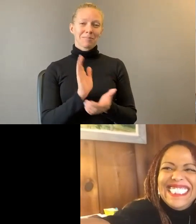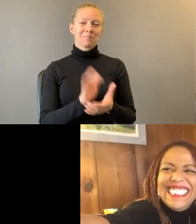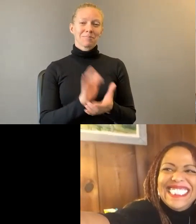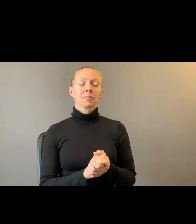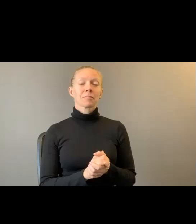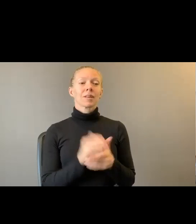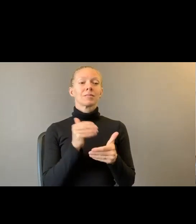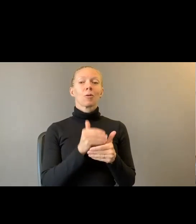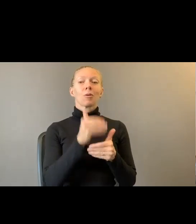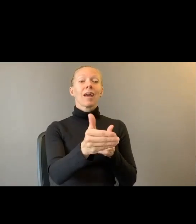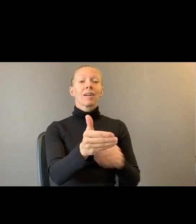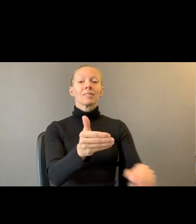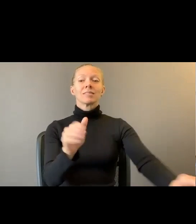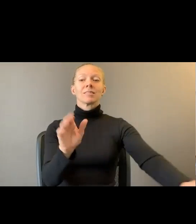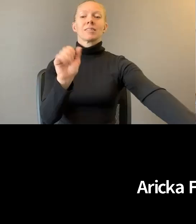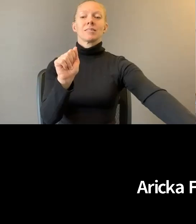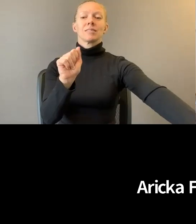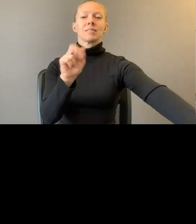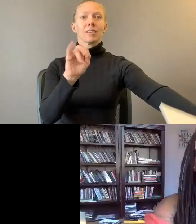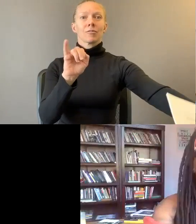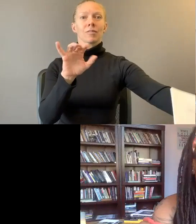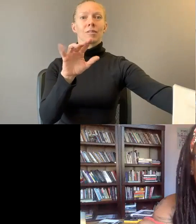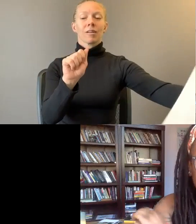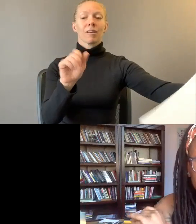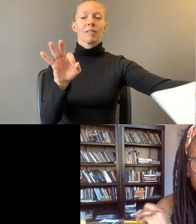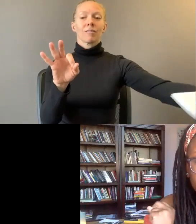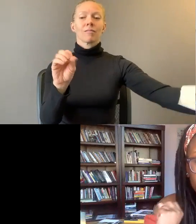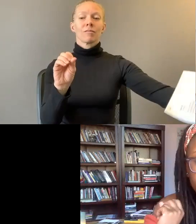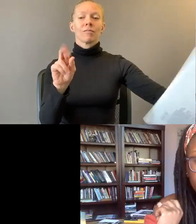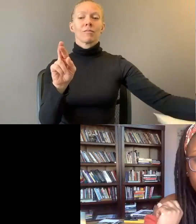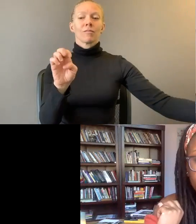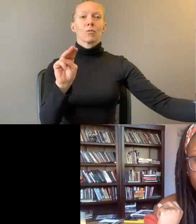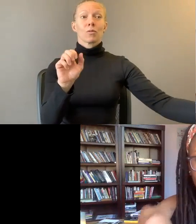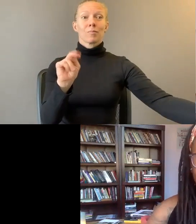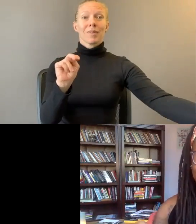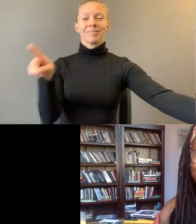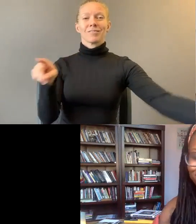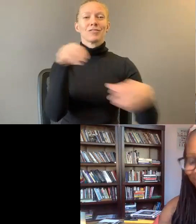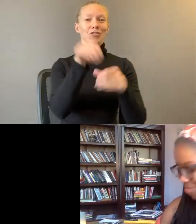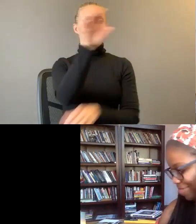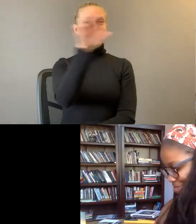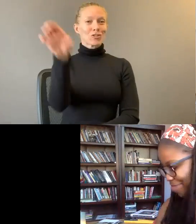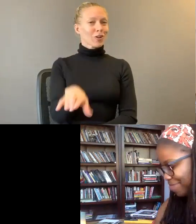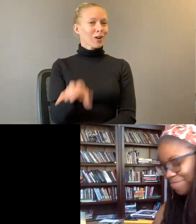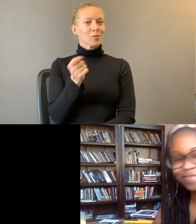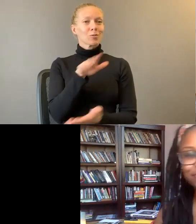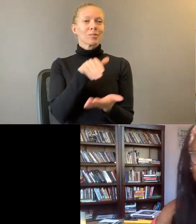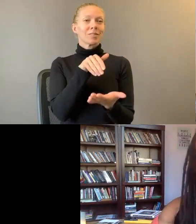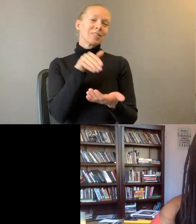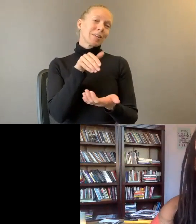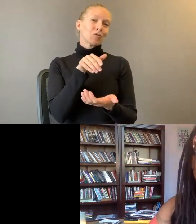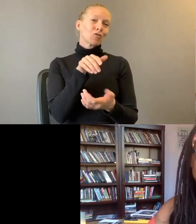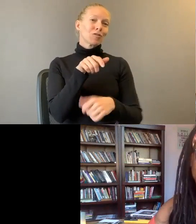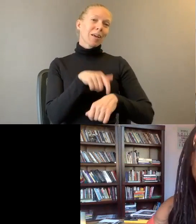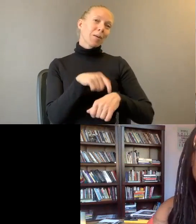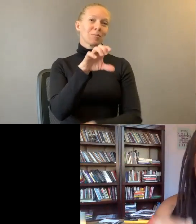Next up. have Erica Foreman. Who's out in Chicago right now. A little central time. For us. Maybe let's know. But